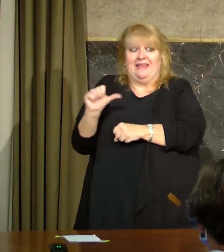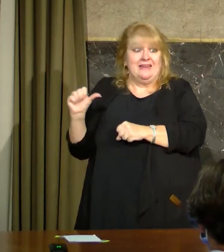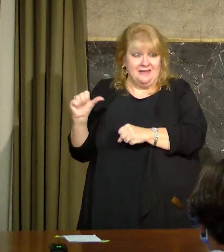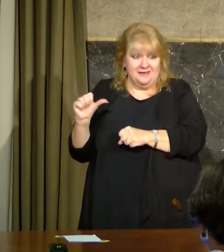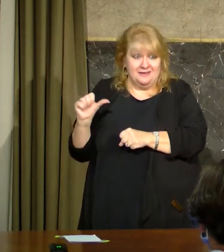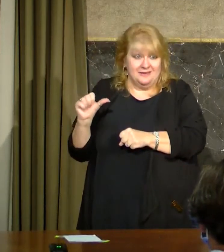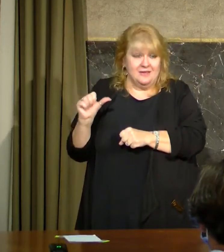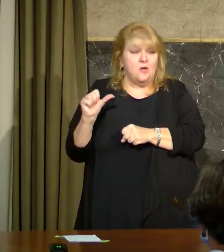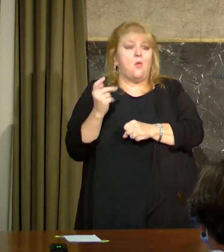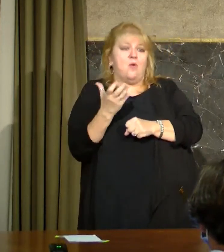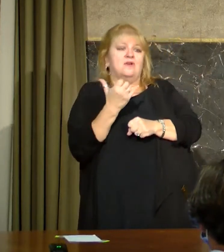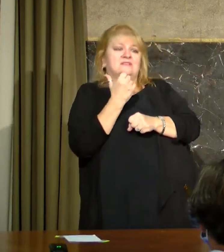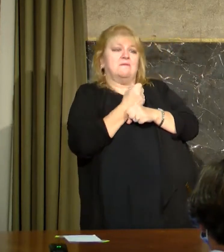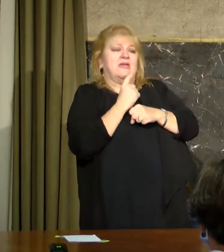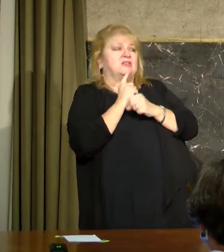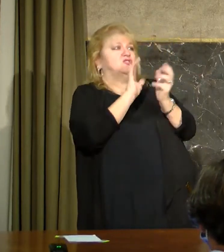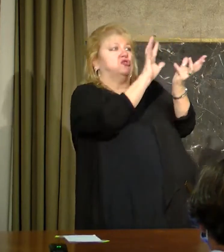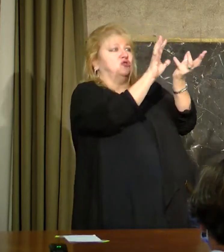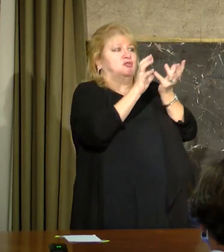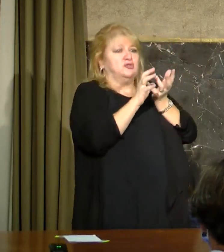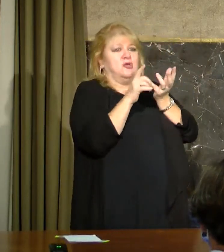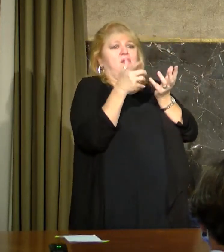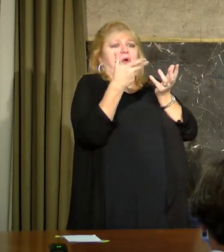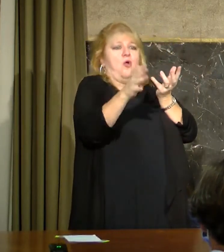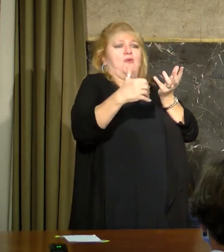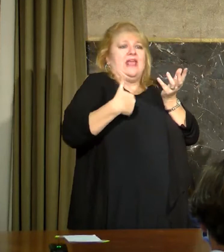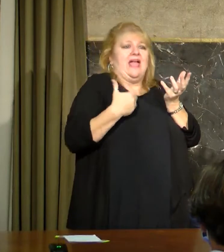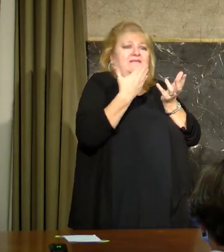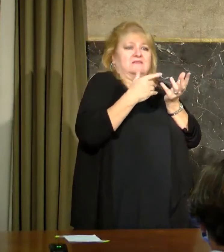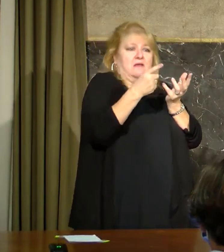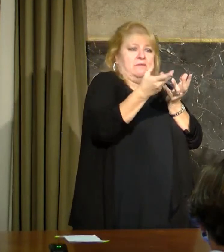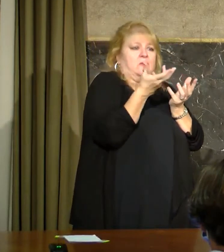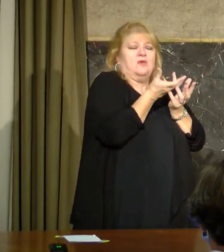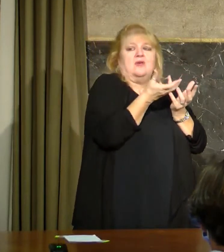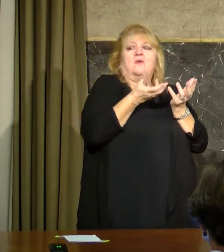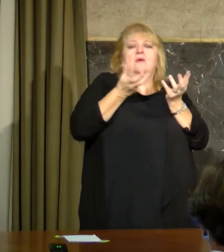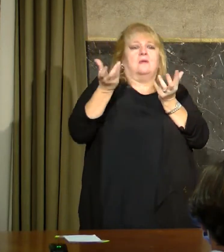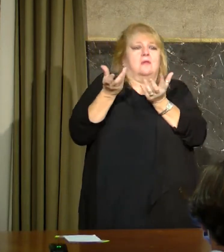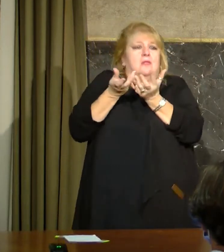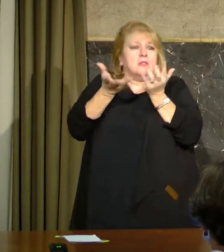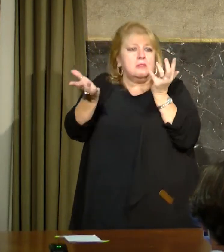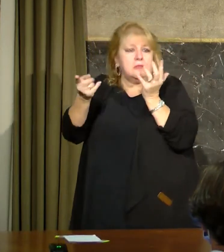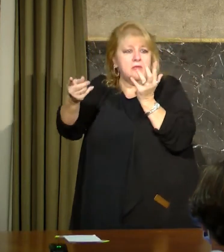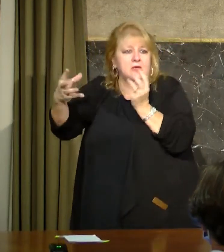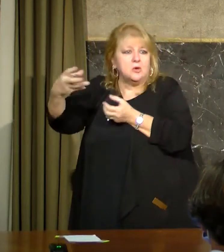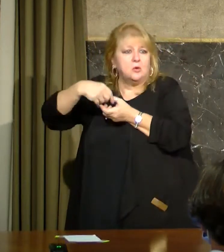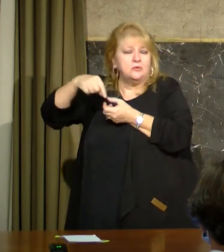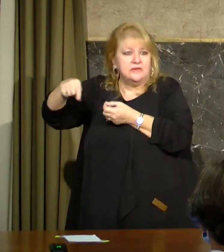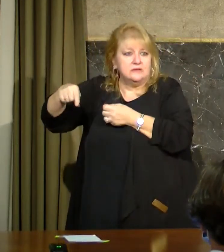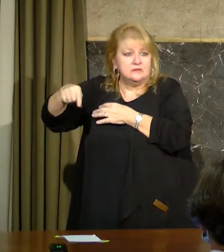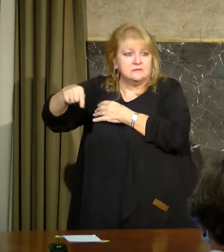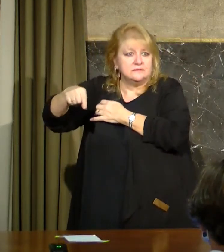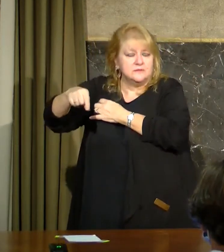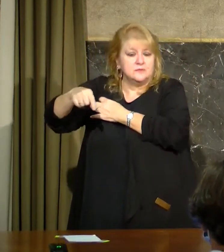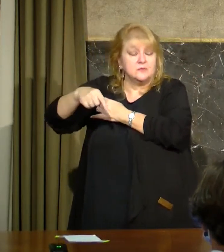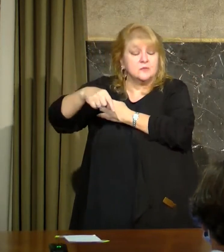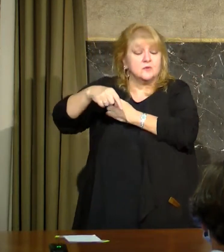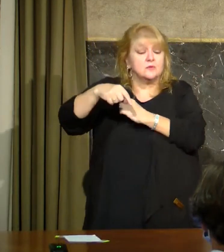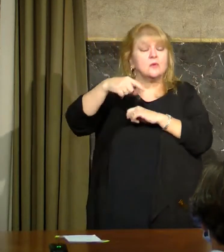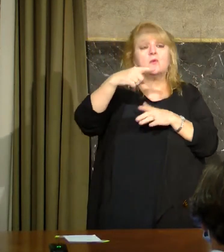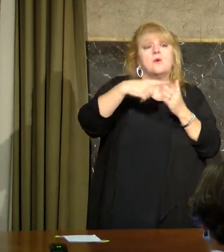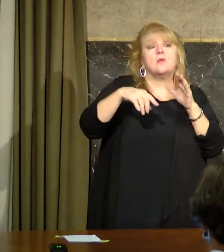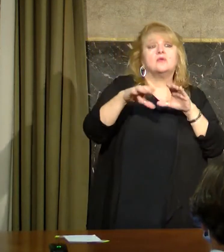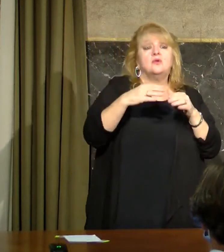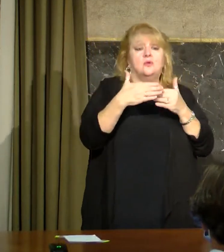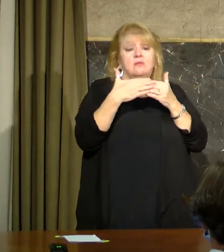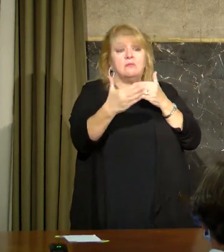equitable from a geographic and a racial-ethnic standpoint. So what we're going to try and do for the subsequent allocations is to